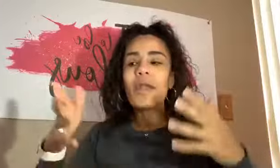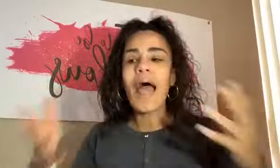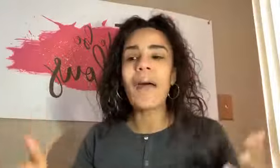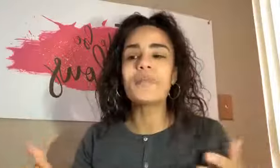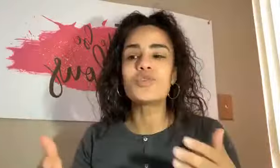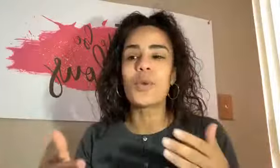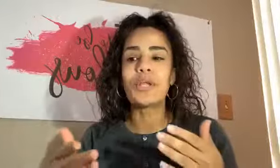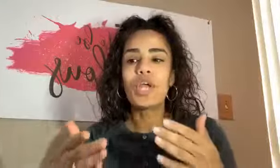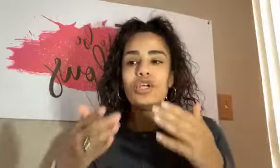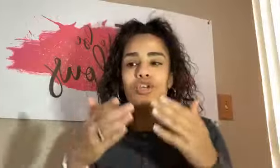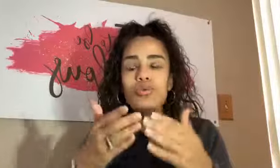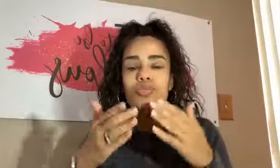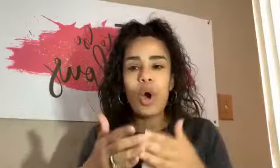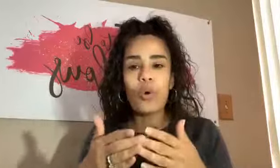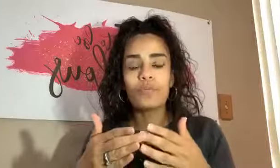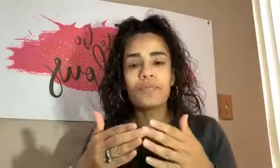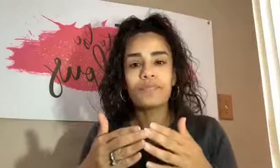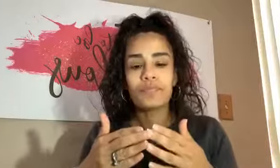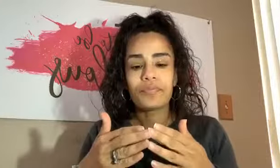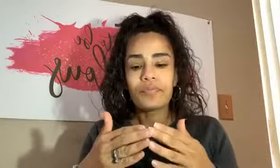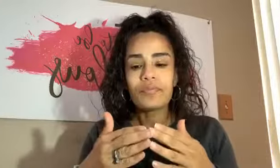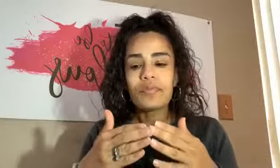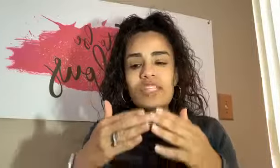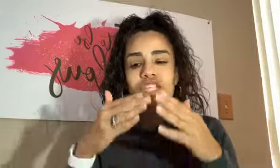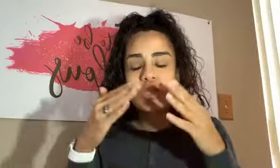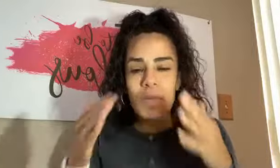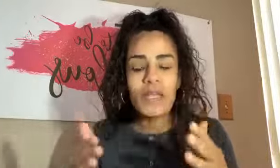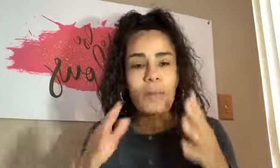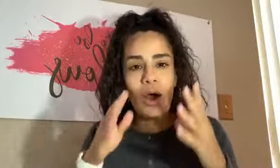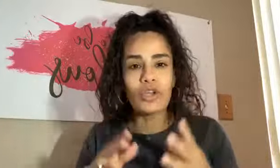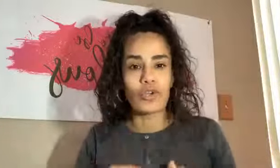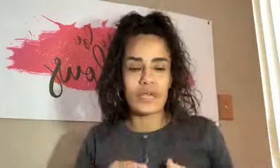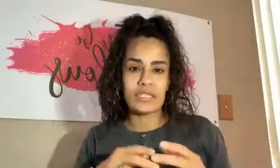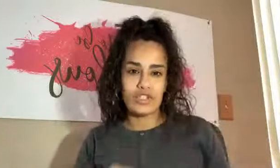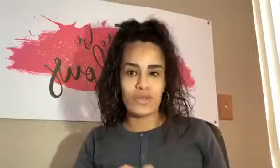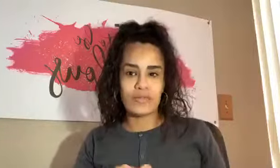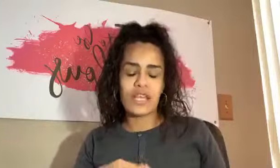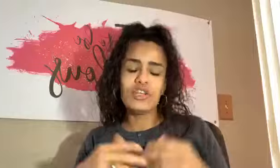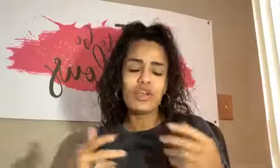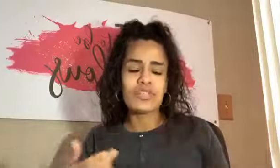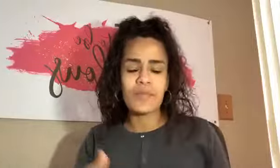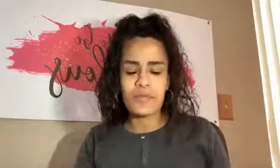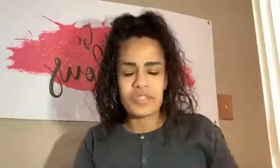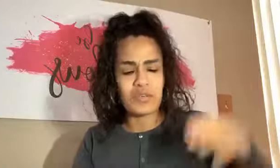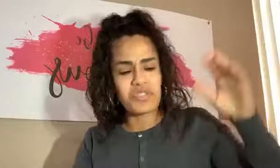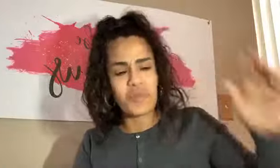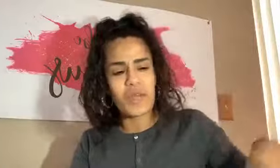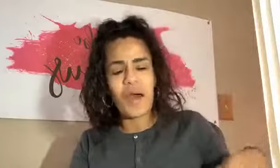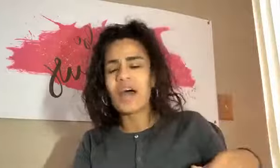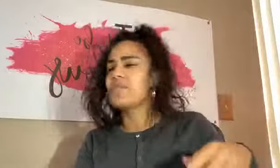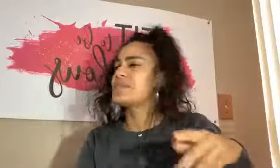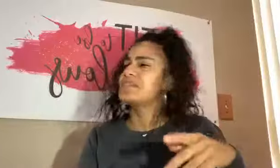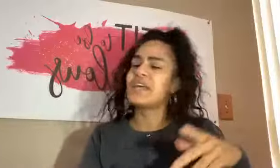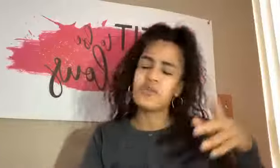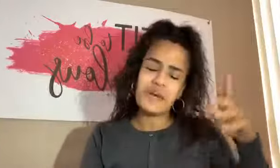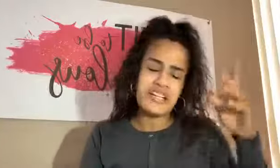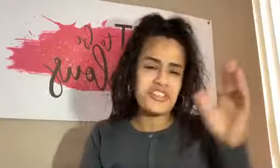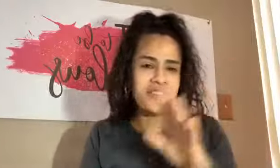what happens when you don't speak about your crazy dreams? And you know, some people say, don't speak about it because not everybody has good